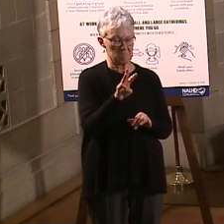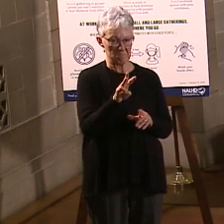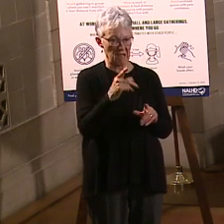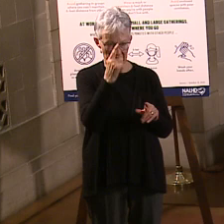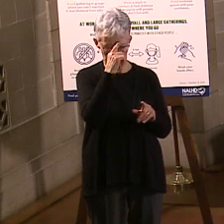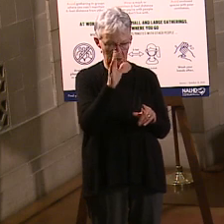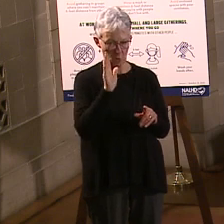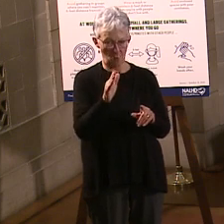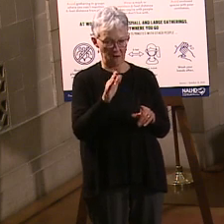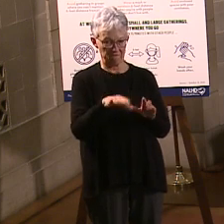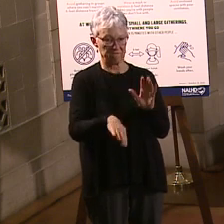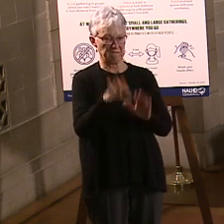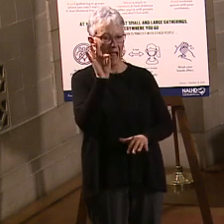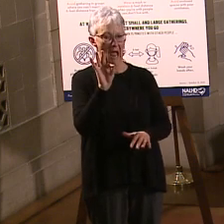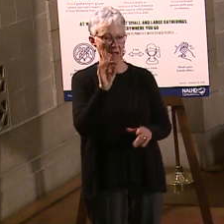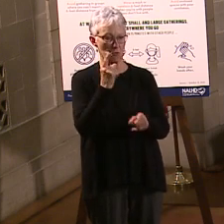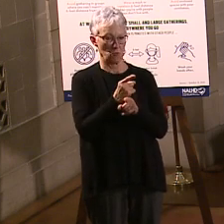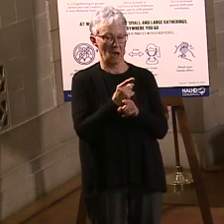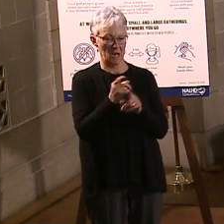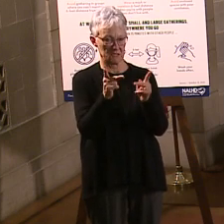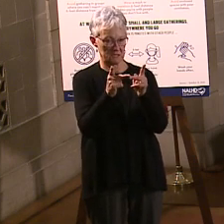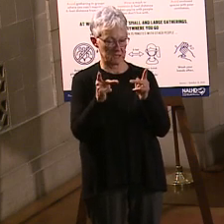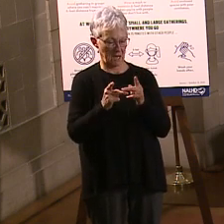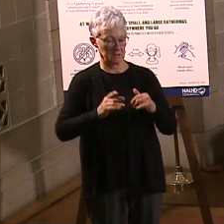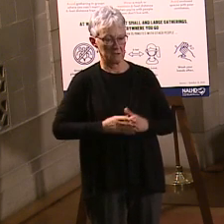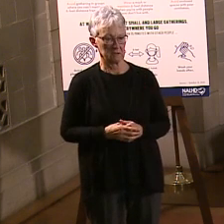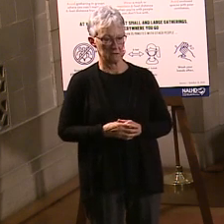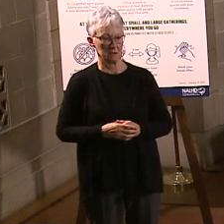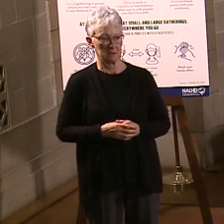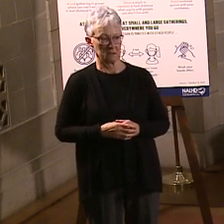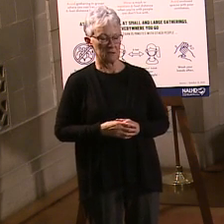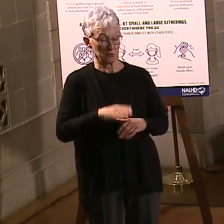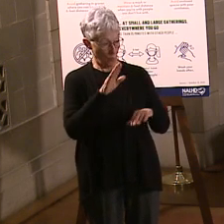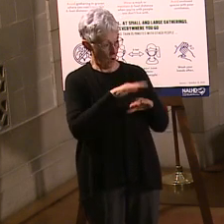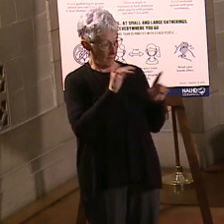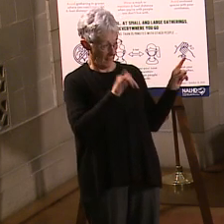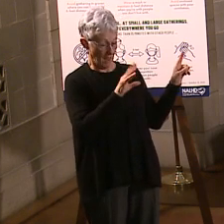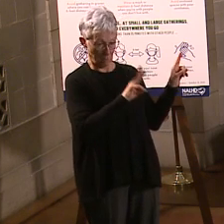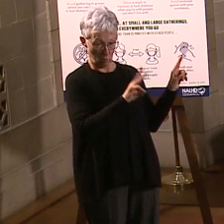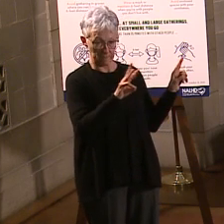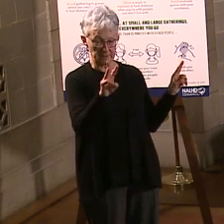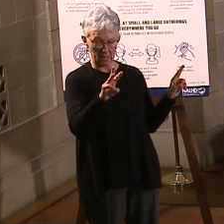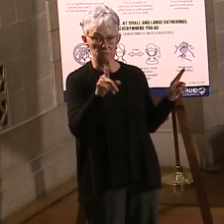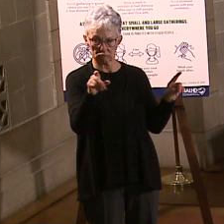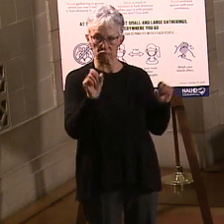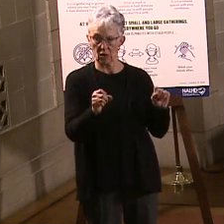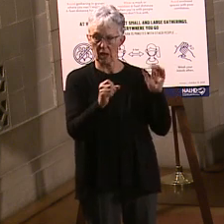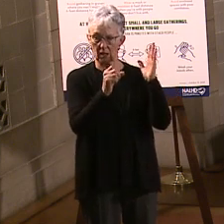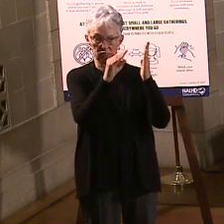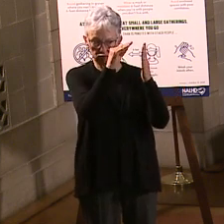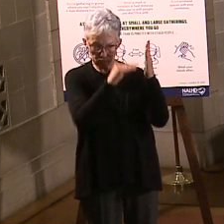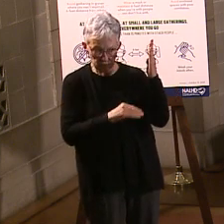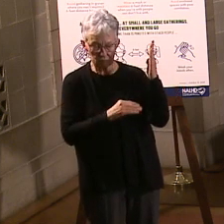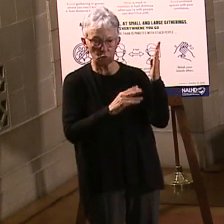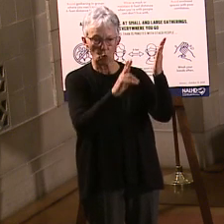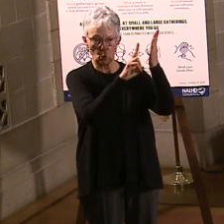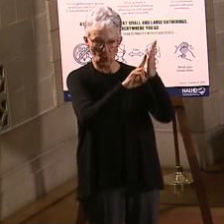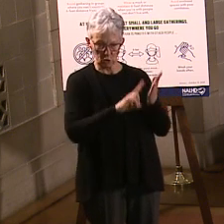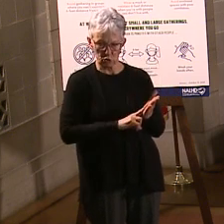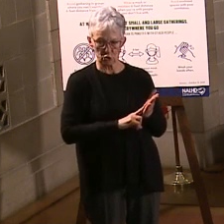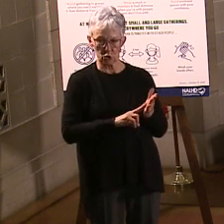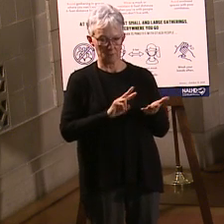But you can go there and register. Again, we really do want you to register. We need people to register to make this really